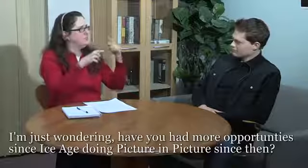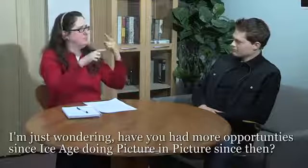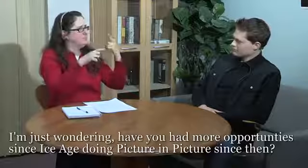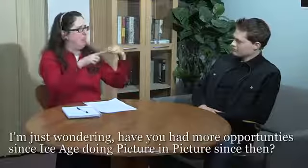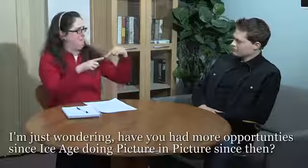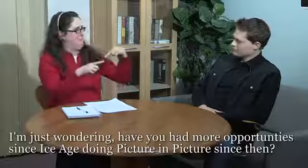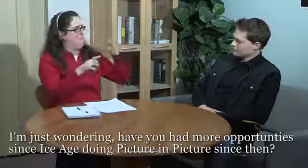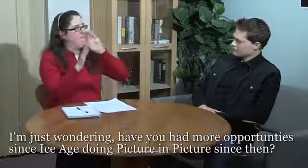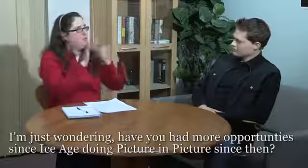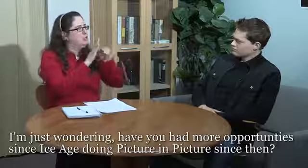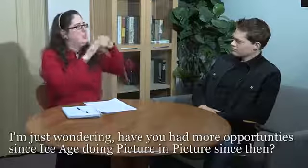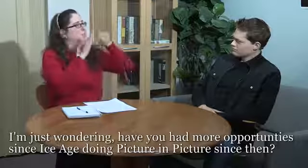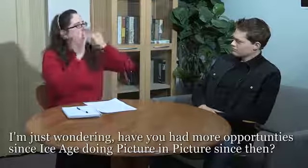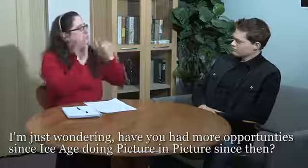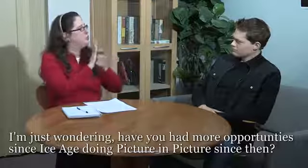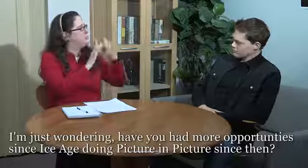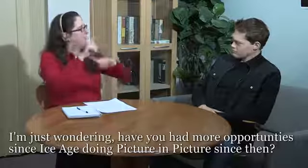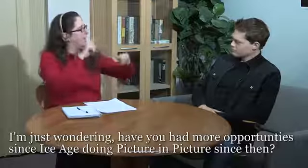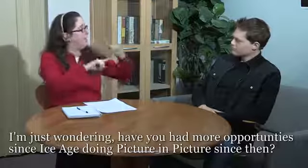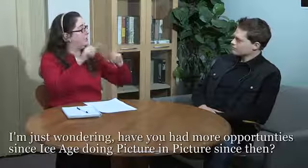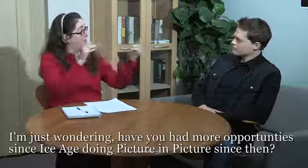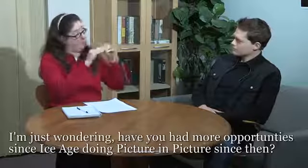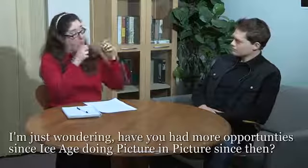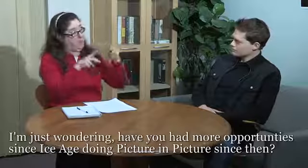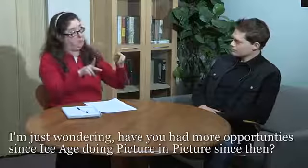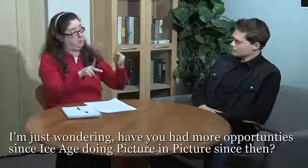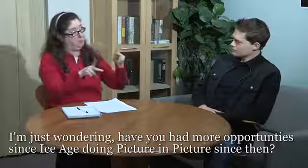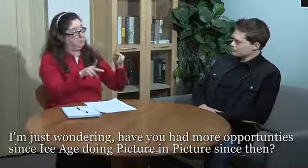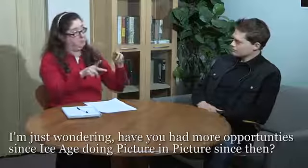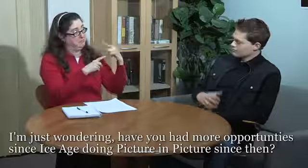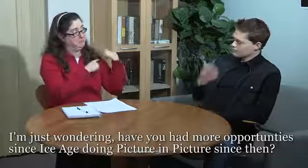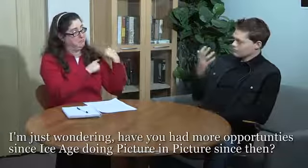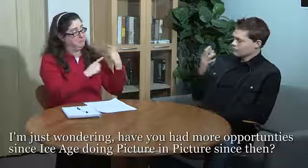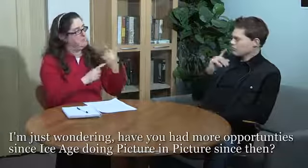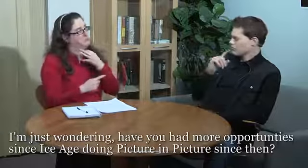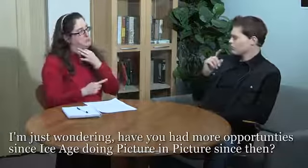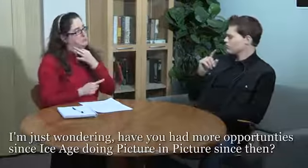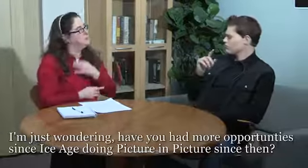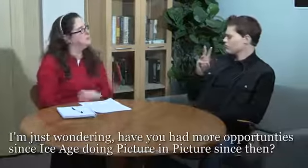opportunities for you since Ice Age, doing that picture-in-picture sign-in for programs?